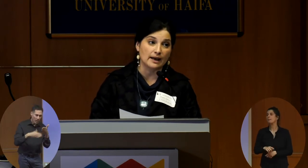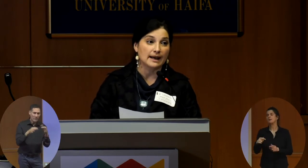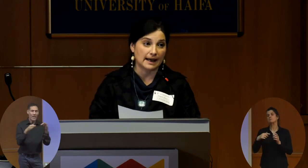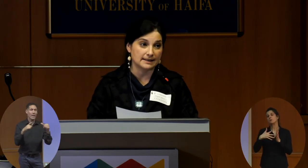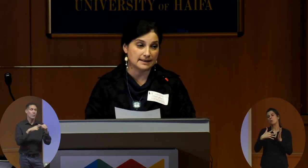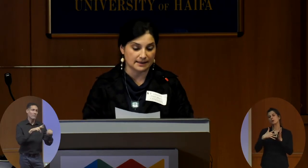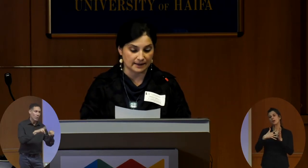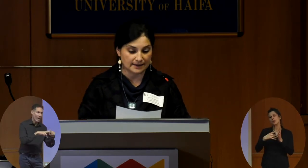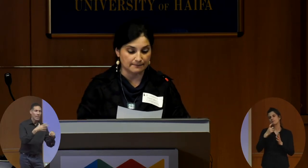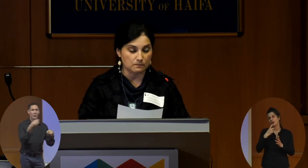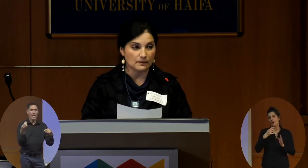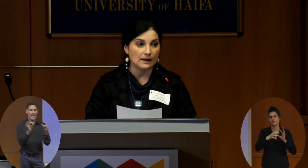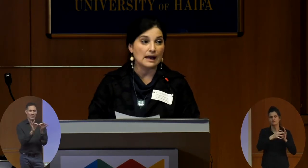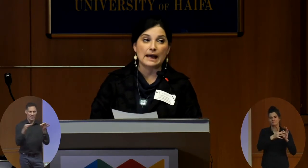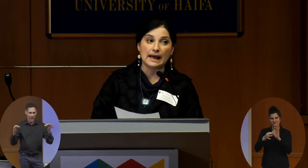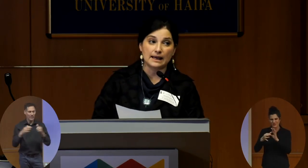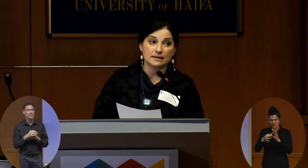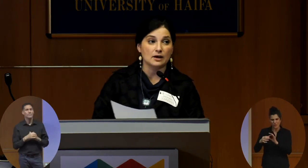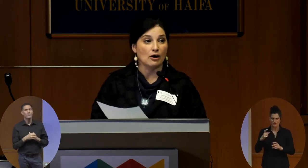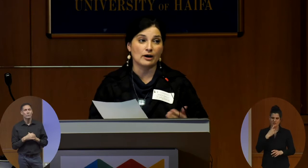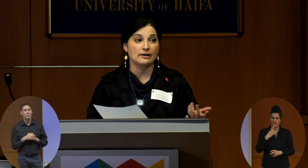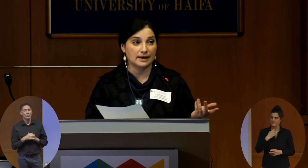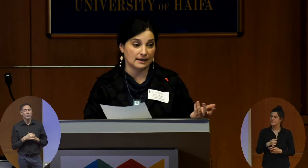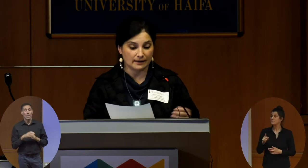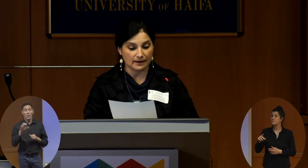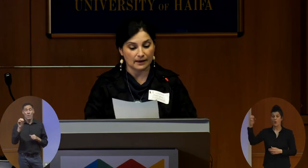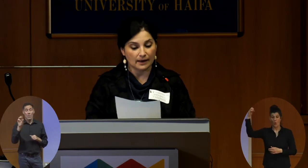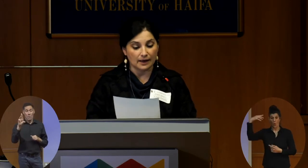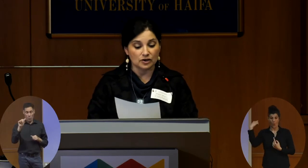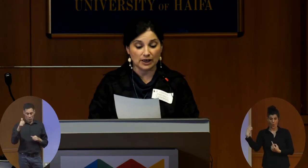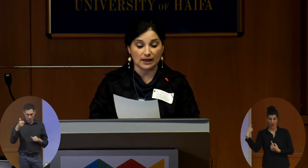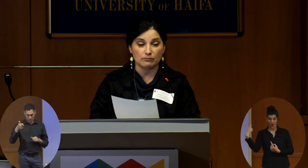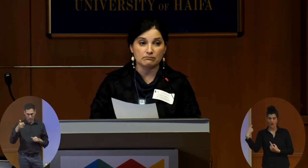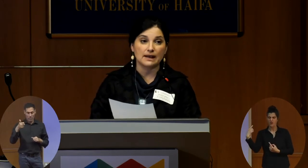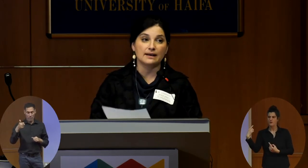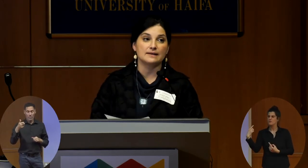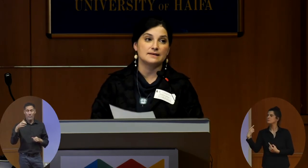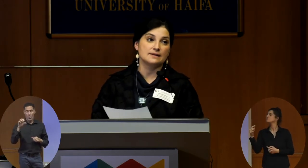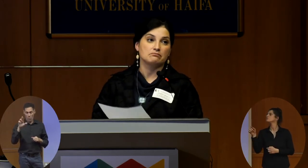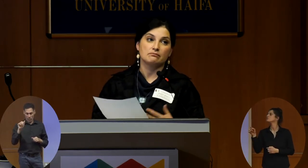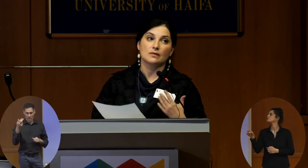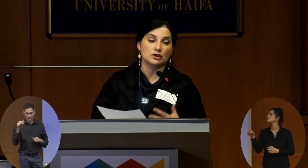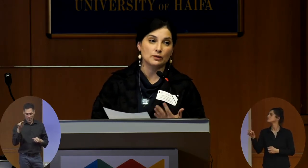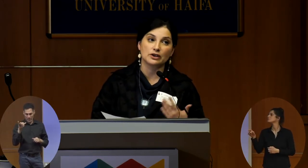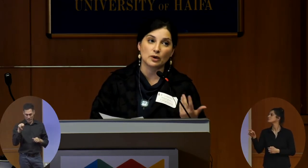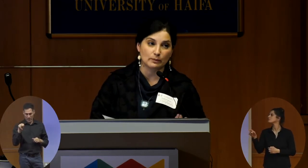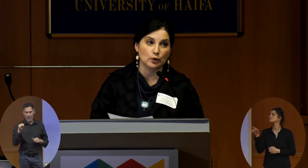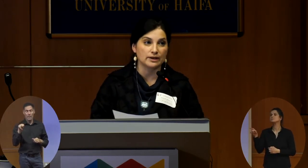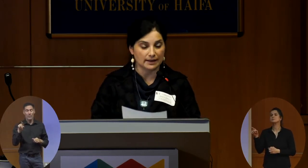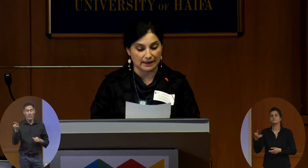and syntax. And Ora Ohanin, she was born in